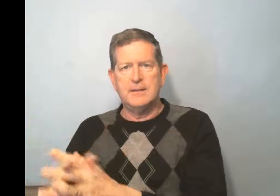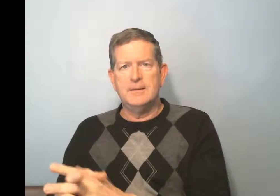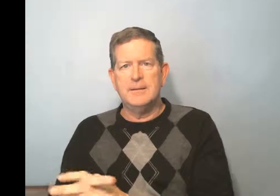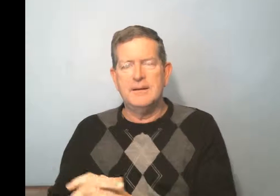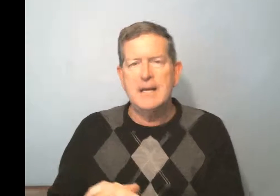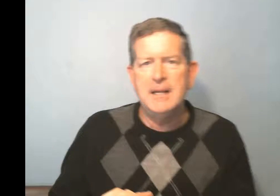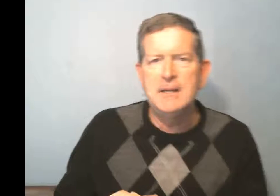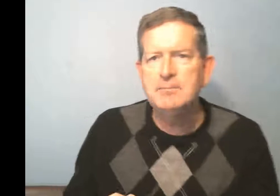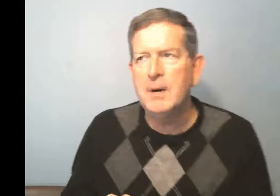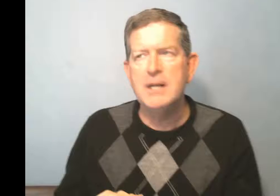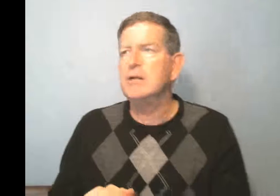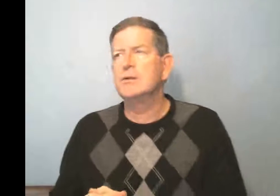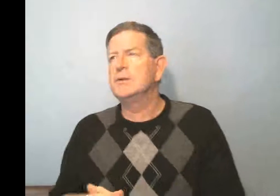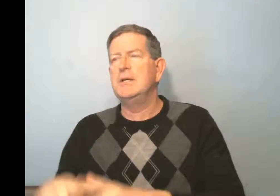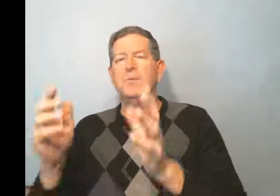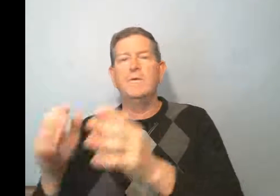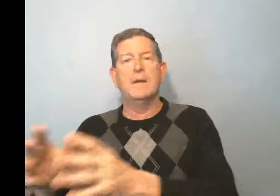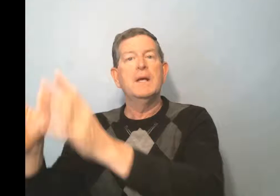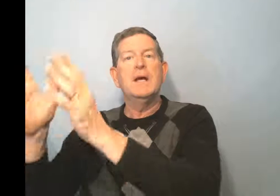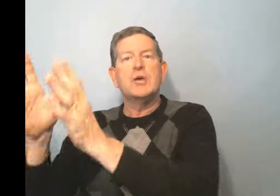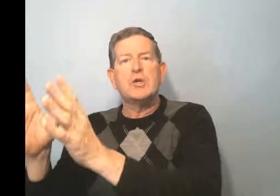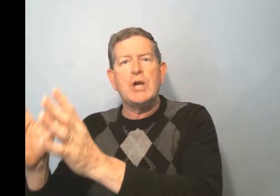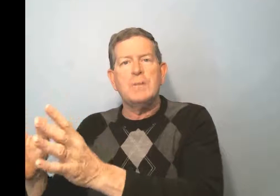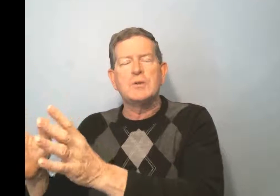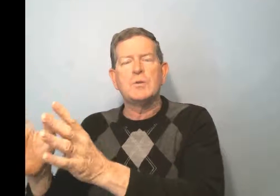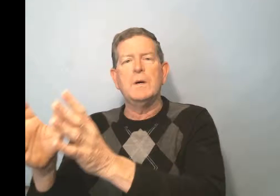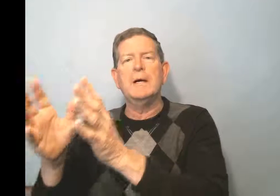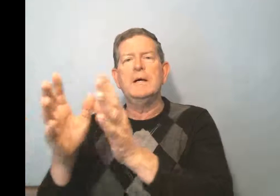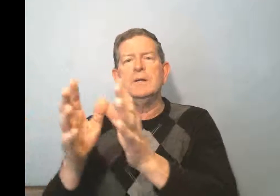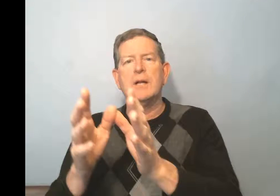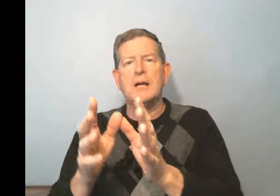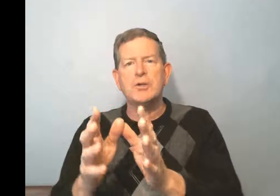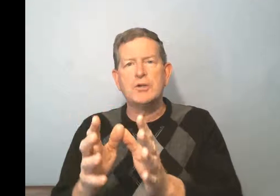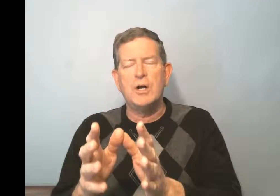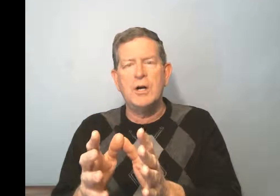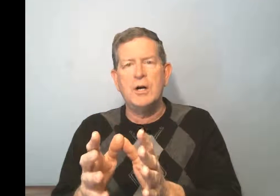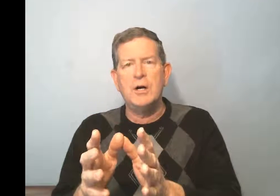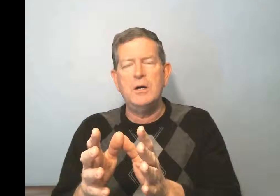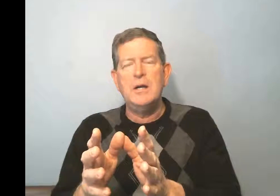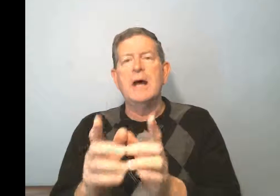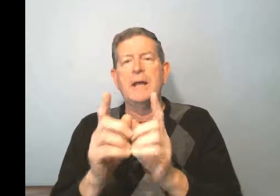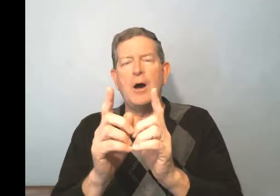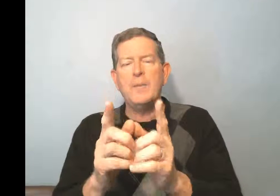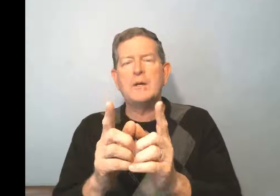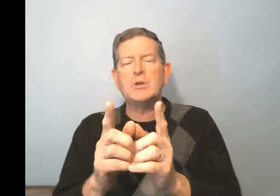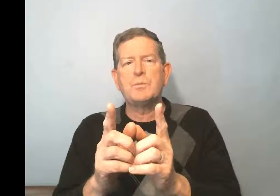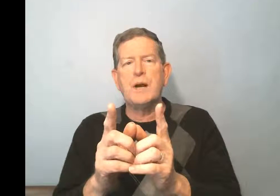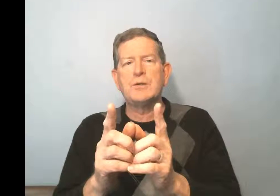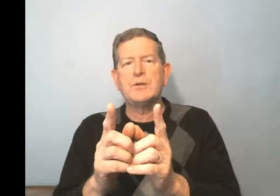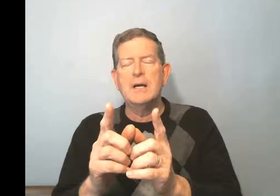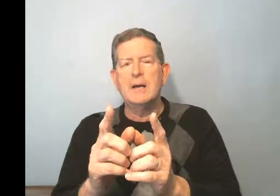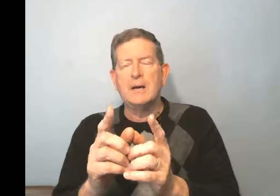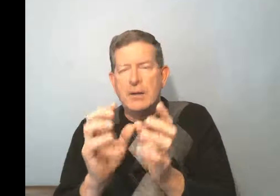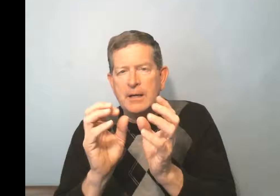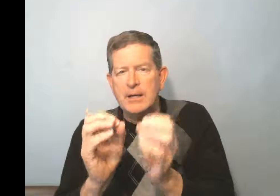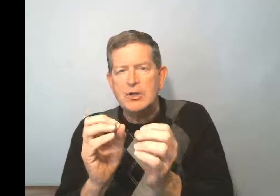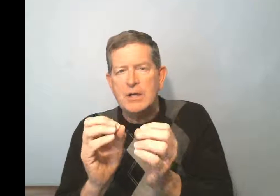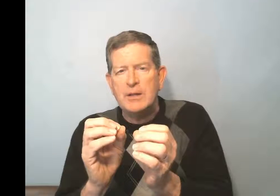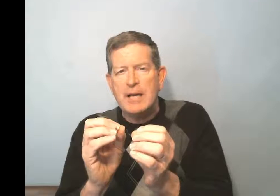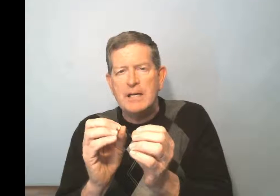I need money to see a movie. J'ai besoin de l'argent, and now I'm going to express, I'm going initiate the idea